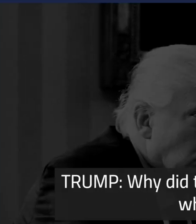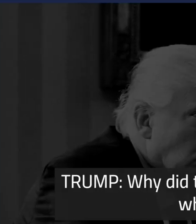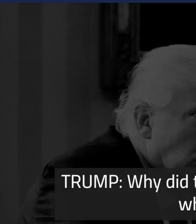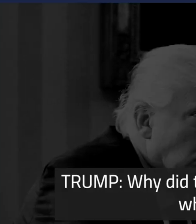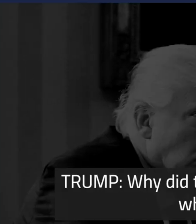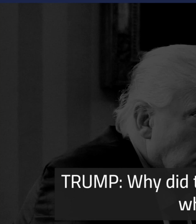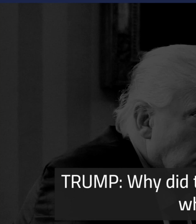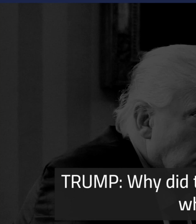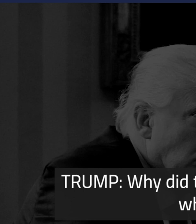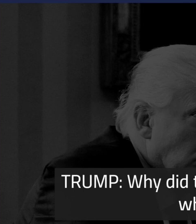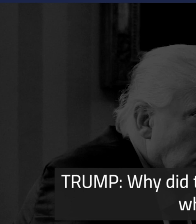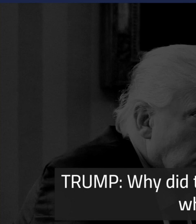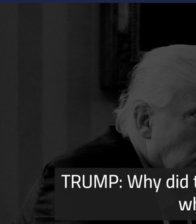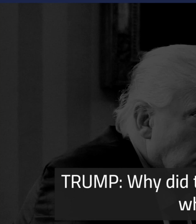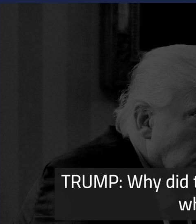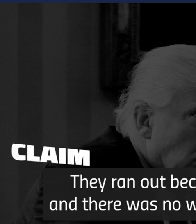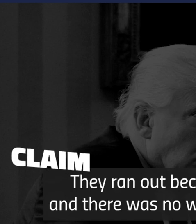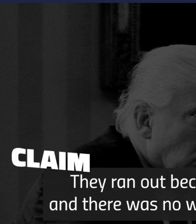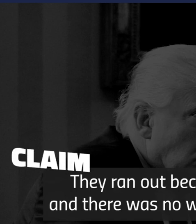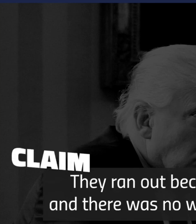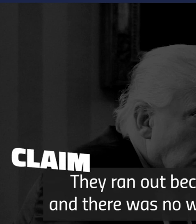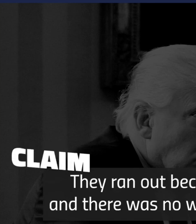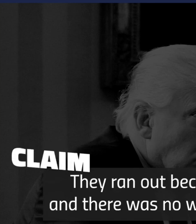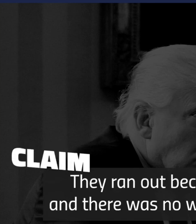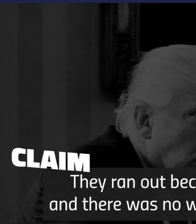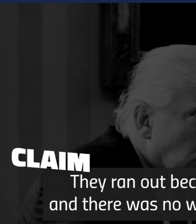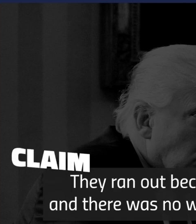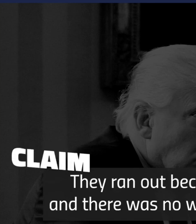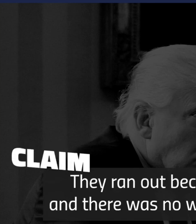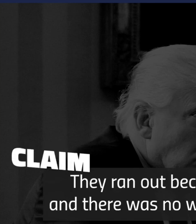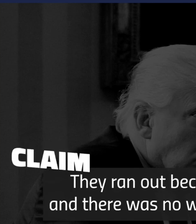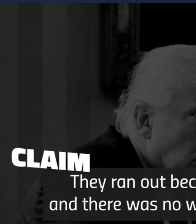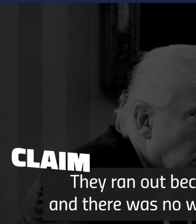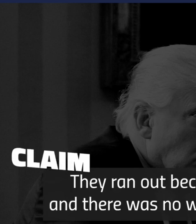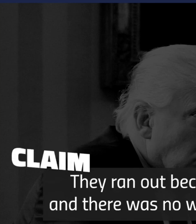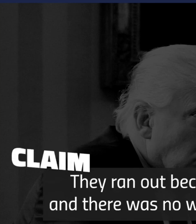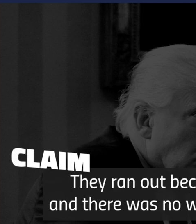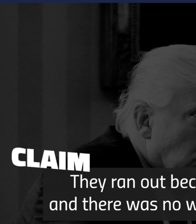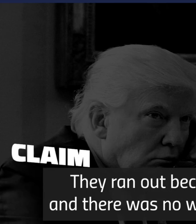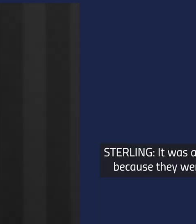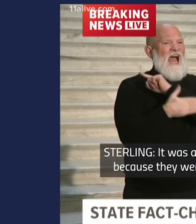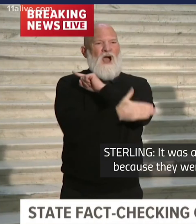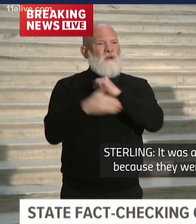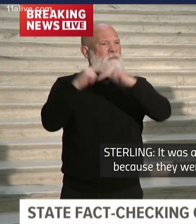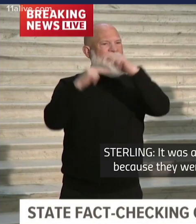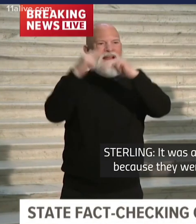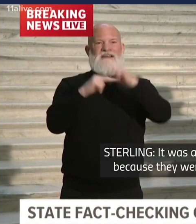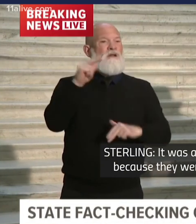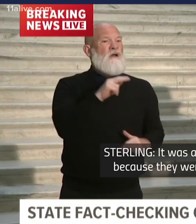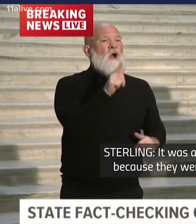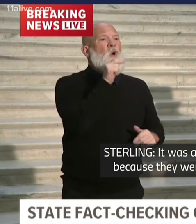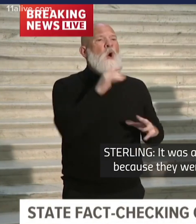Why did they say a water main broke? Which they did. They ran out because of a water main break and there was no water main. There was nothing. It was a, um,